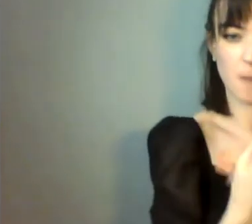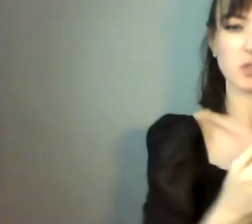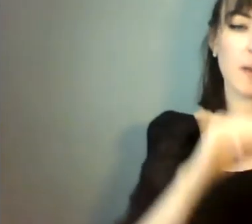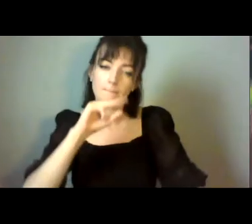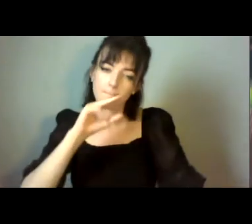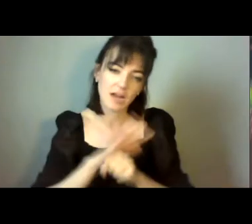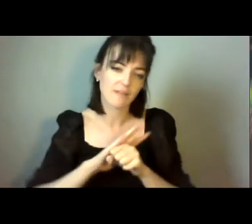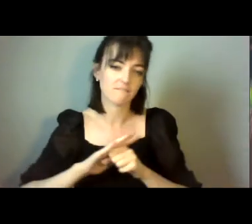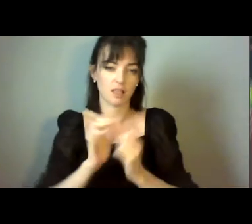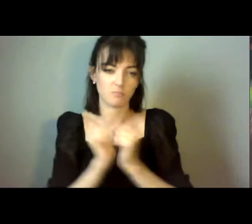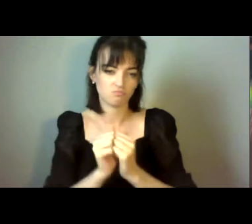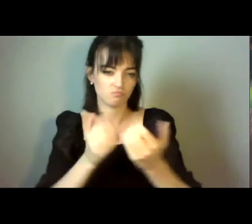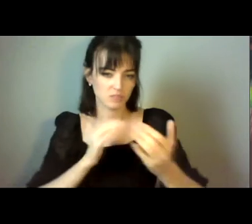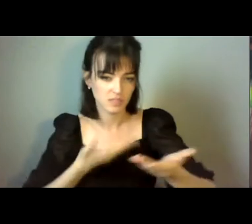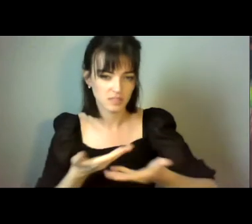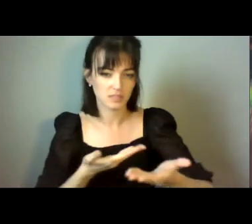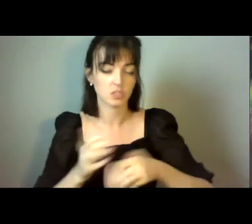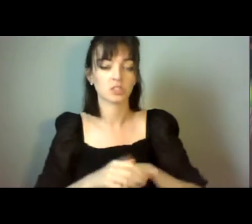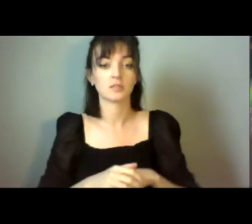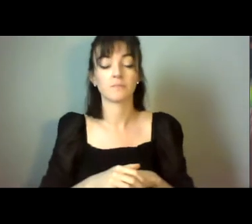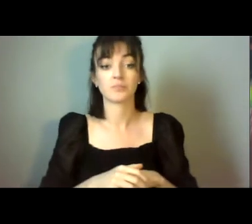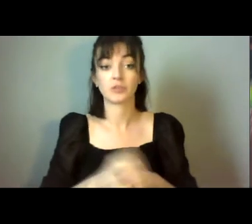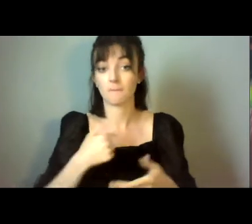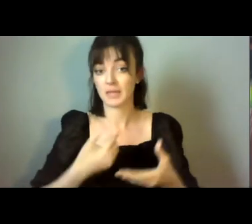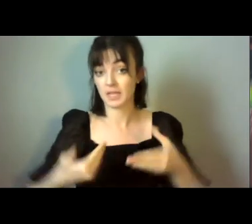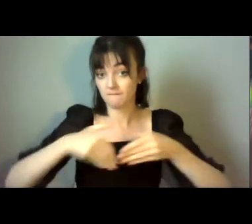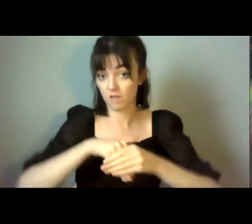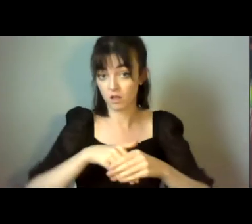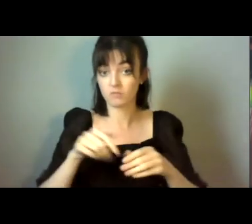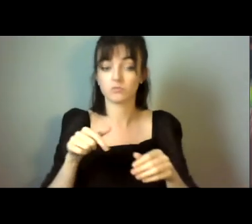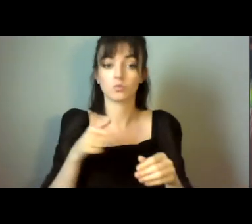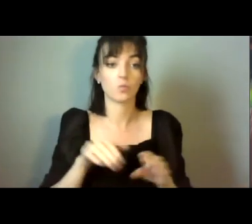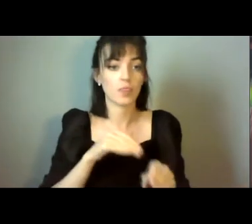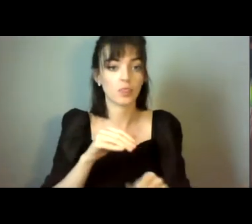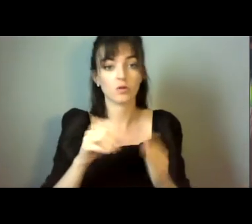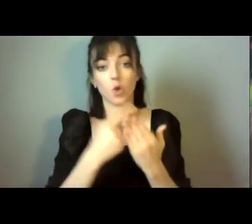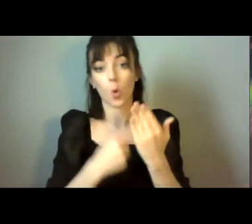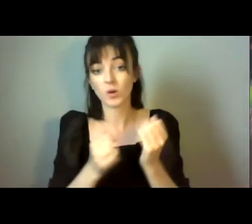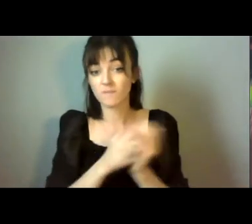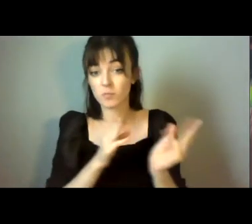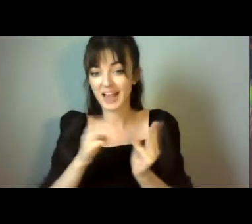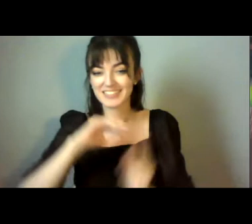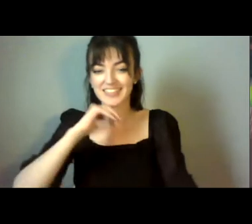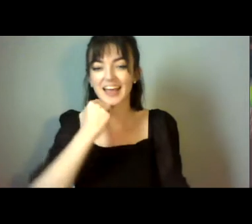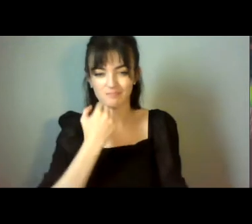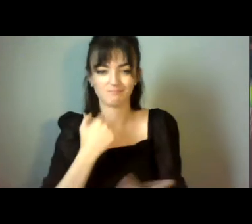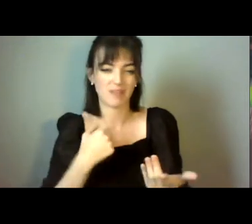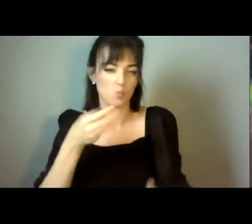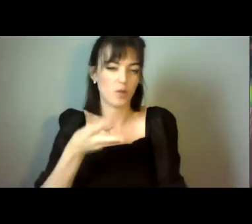And also, I think, you know, having been involved with the codes of practice, I think they'll also be very helpful in terms of providing guidance.